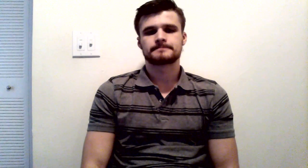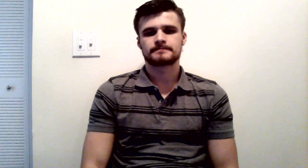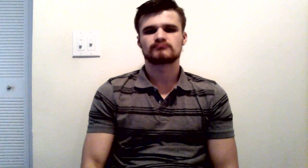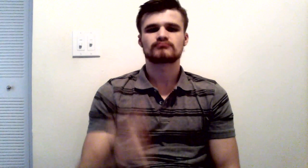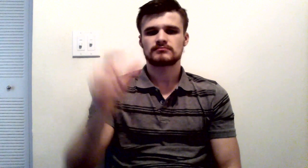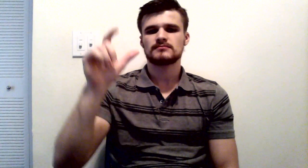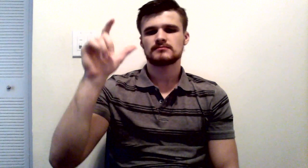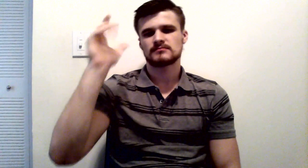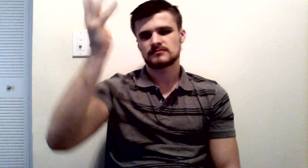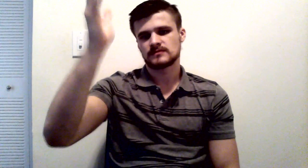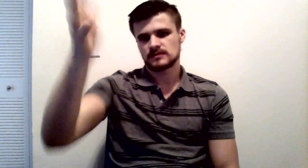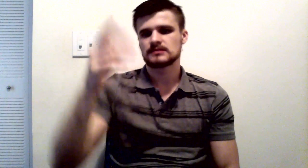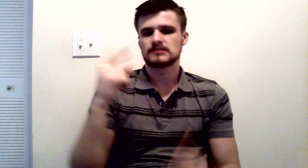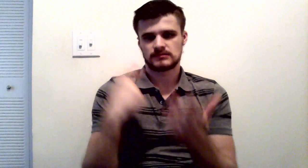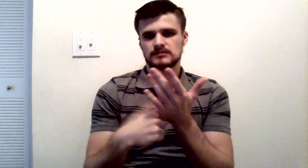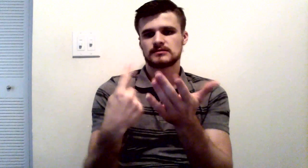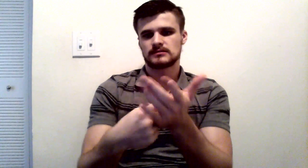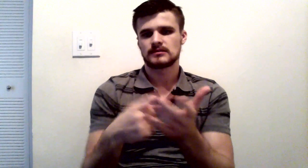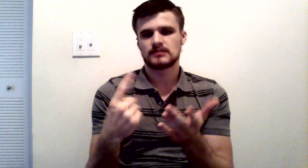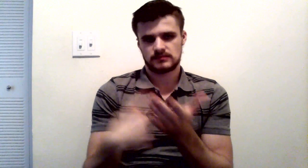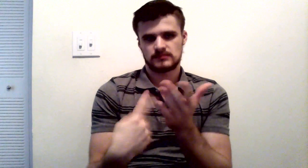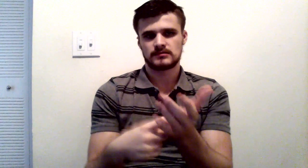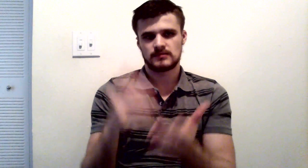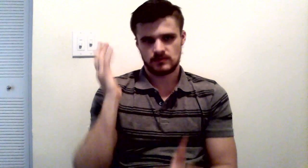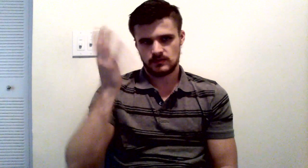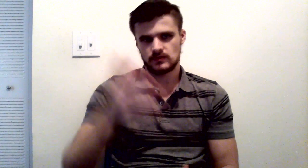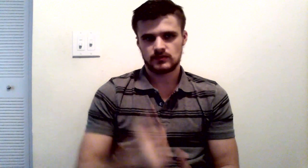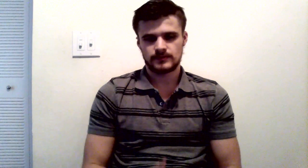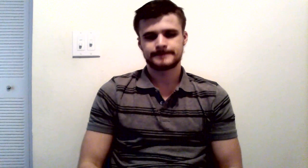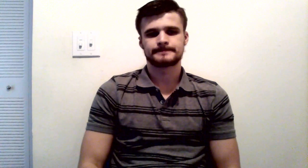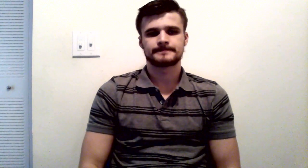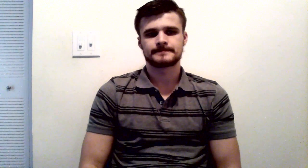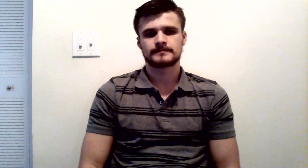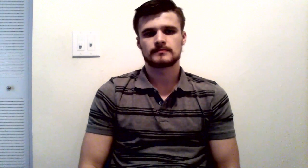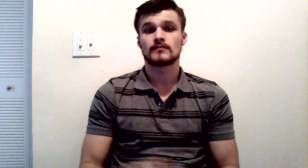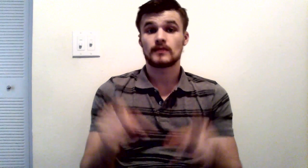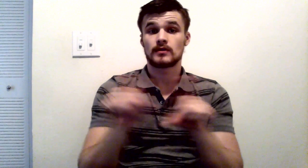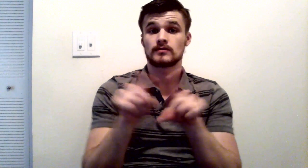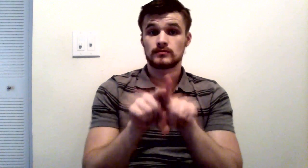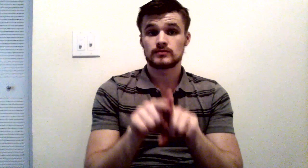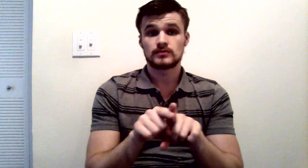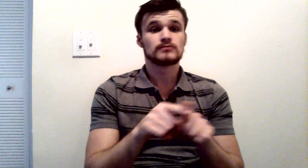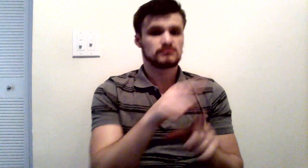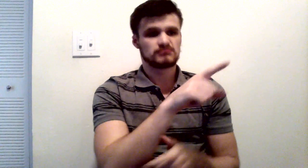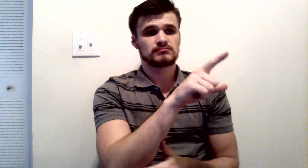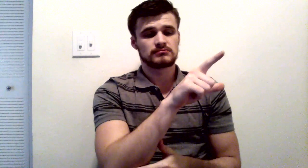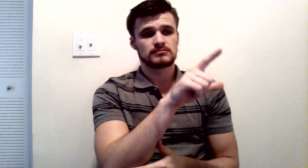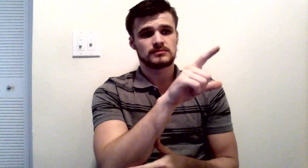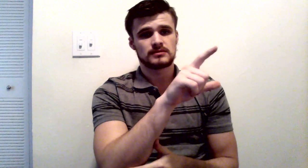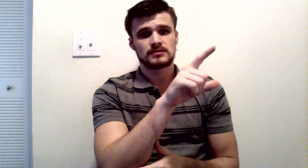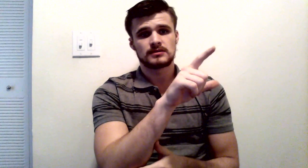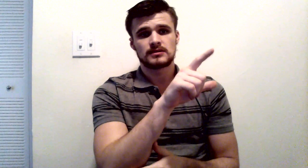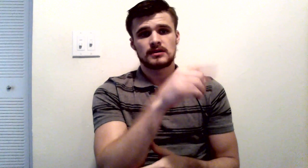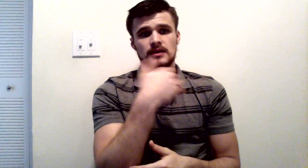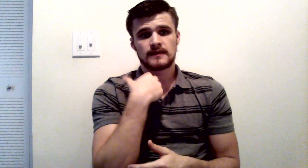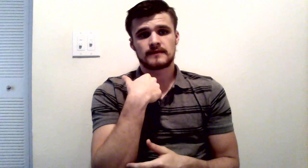liability can become a major factor. There are also defenses to crimes. There are many defenses, but I put up the